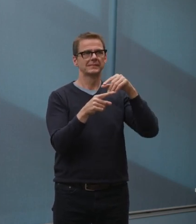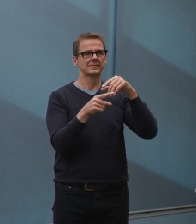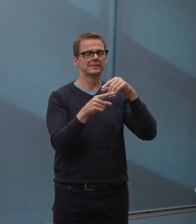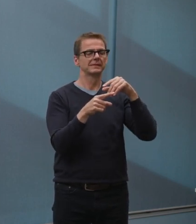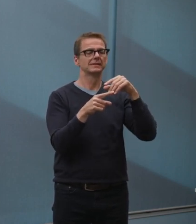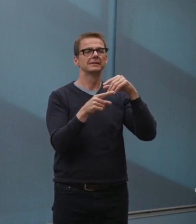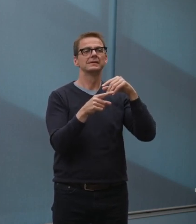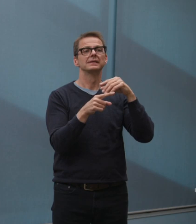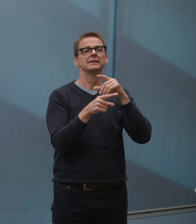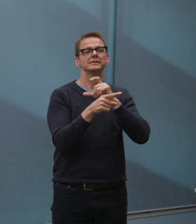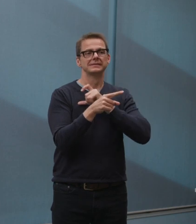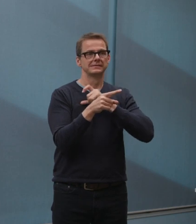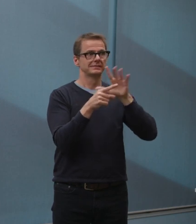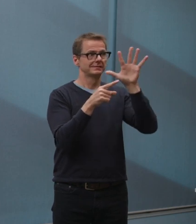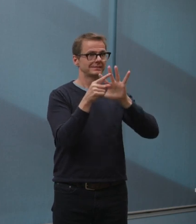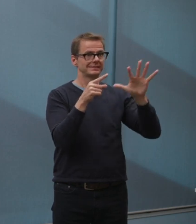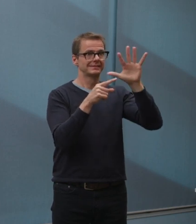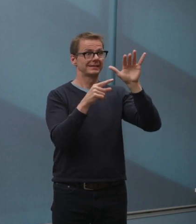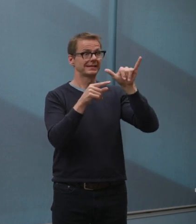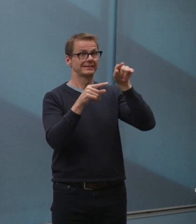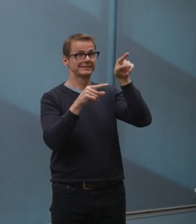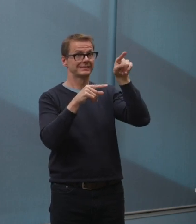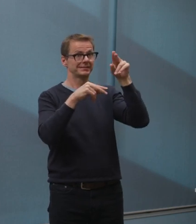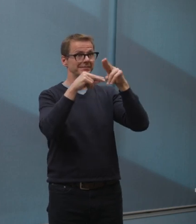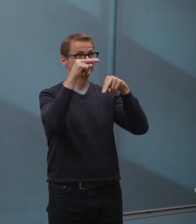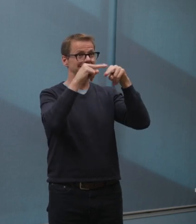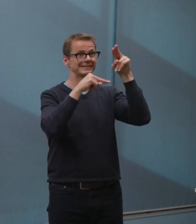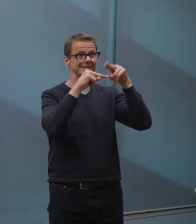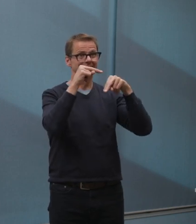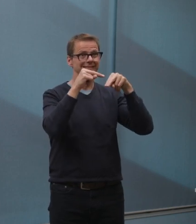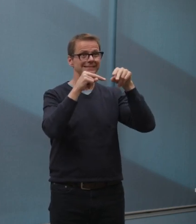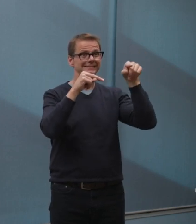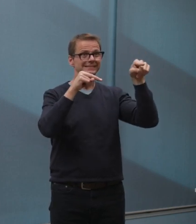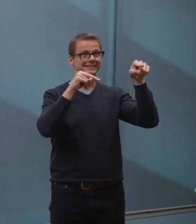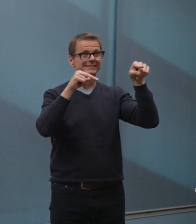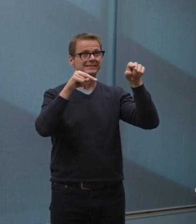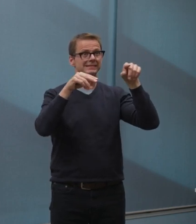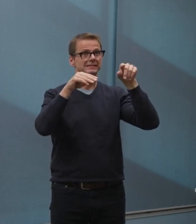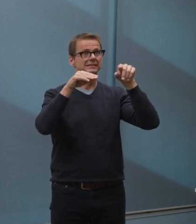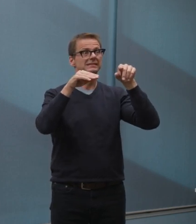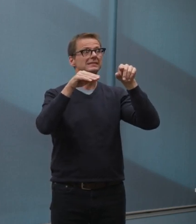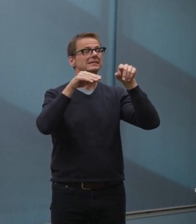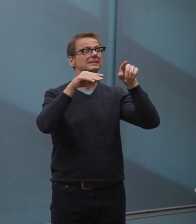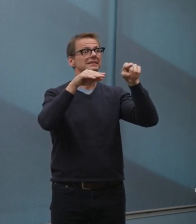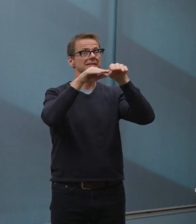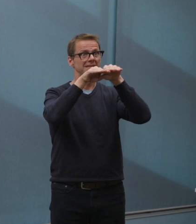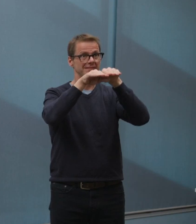that structure and require $8 million to do so.